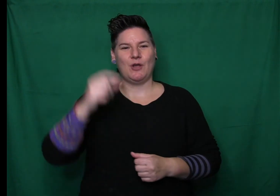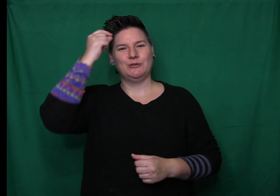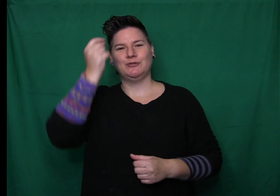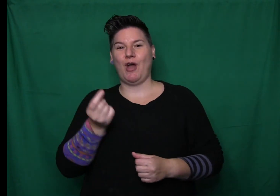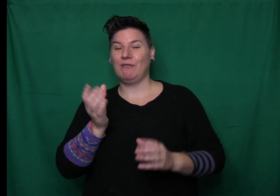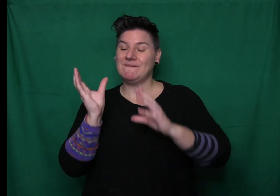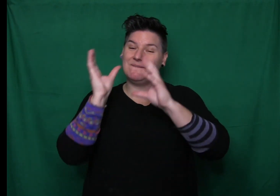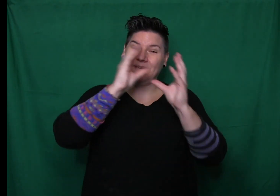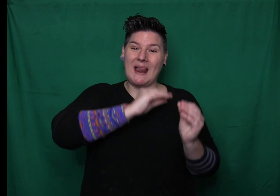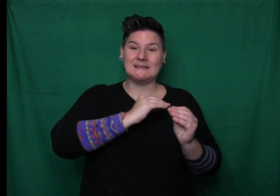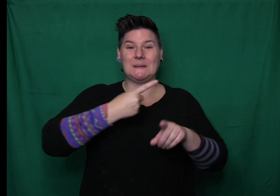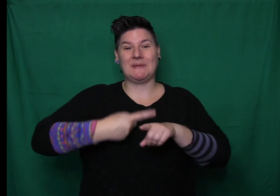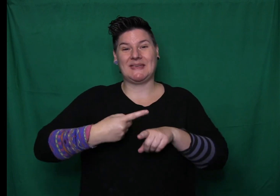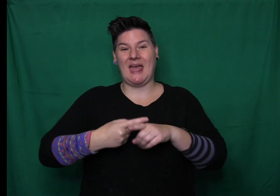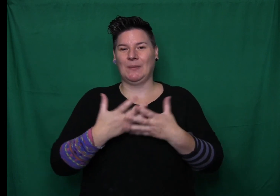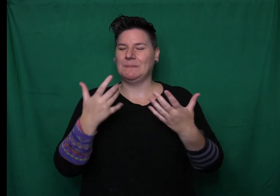asleep with a big smile on her face.